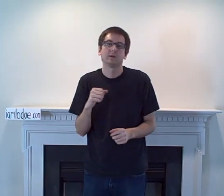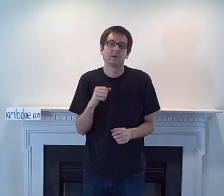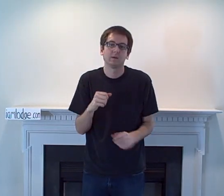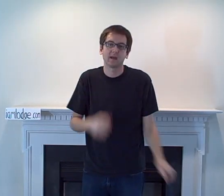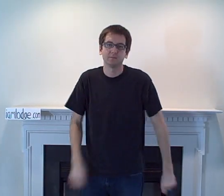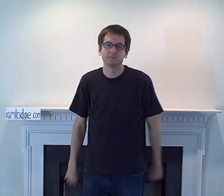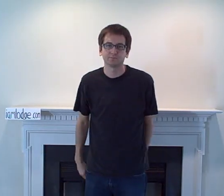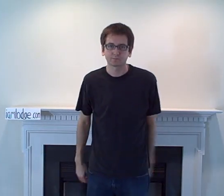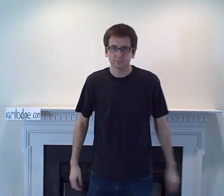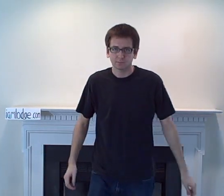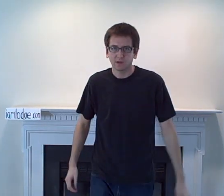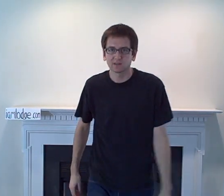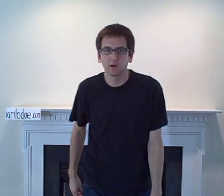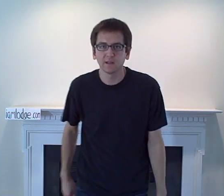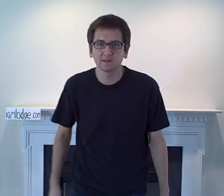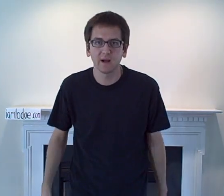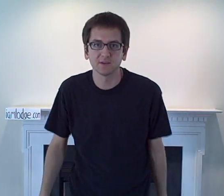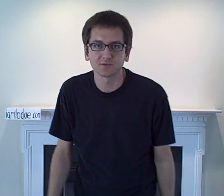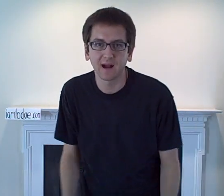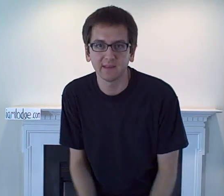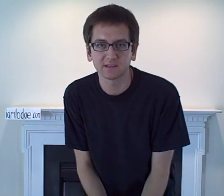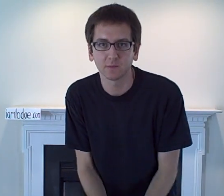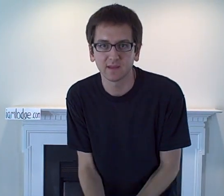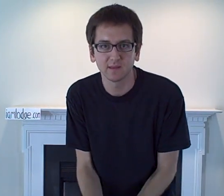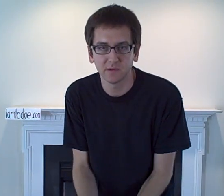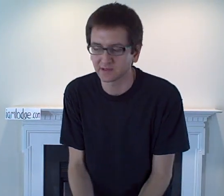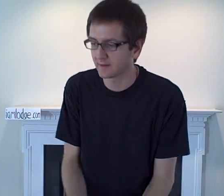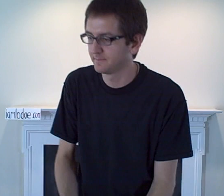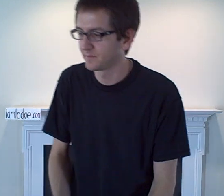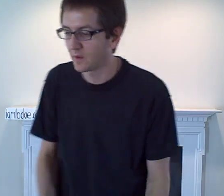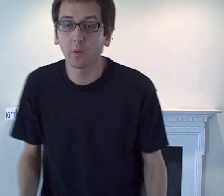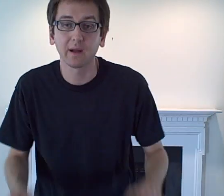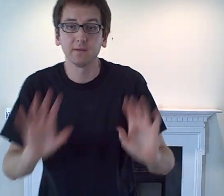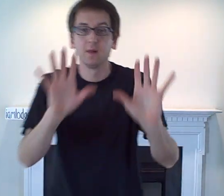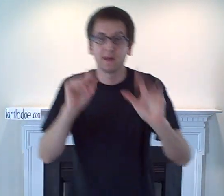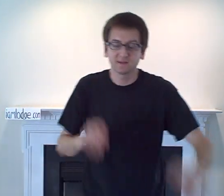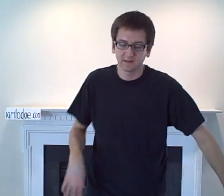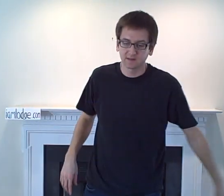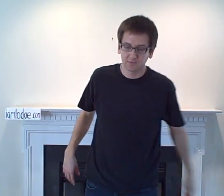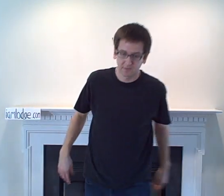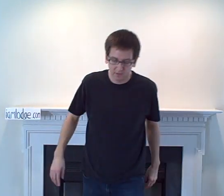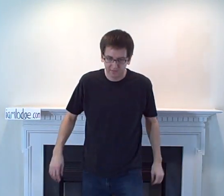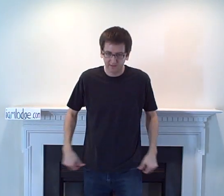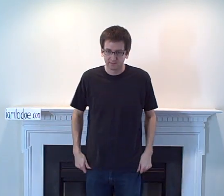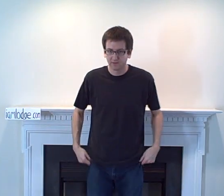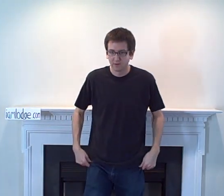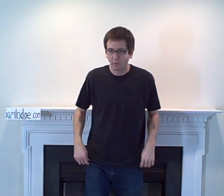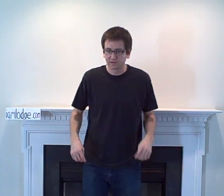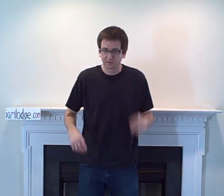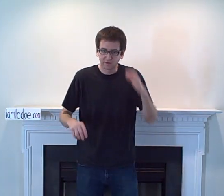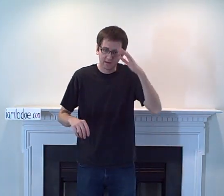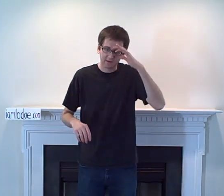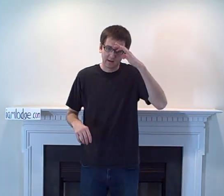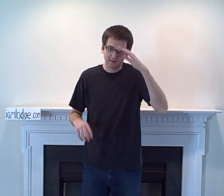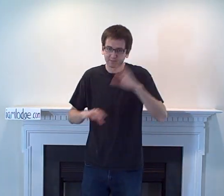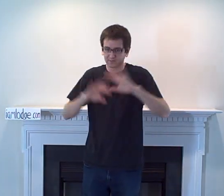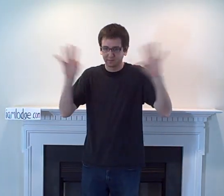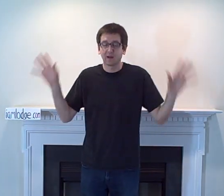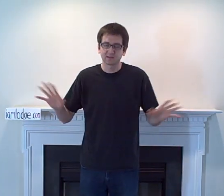Okay, so let's go ahead and try this with the music. Oh, well, actually let's go through the whole thing once real quick. Uh, well actually